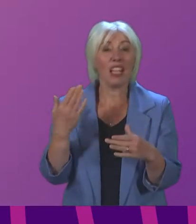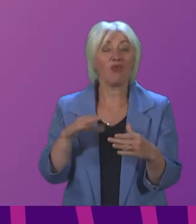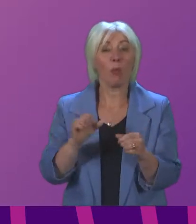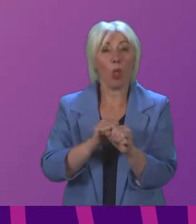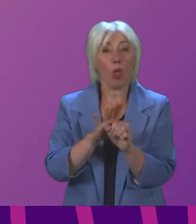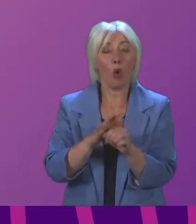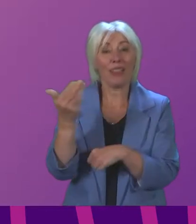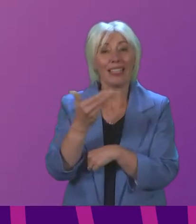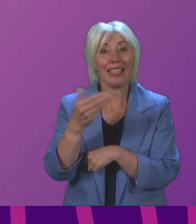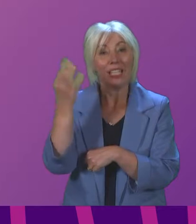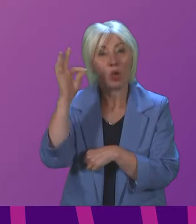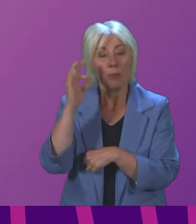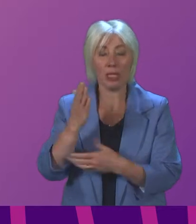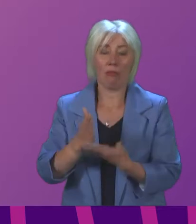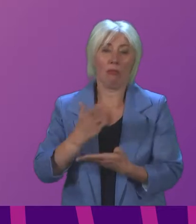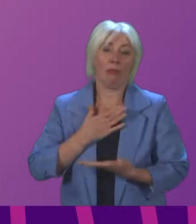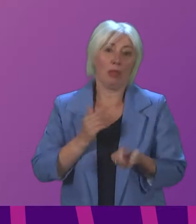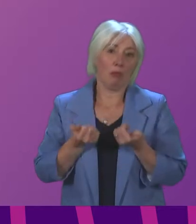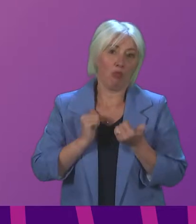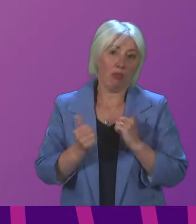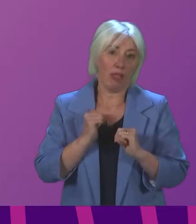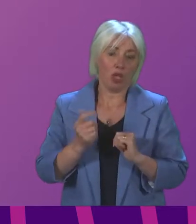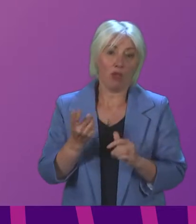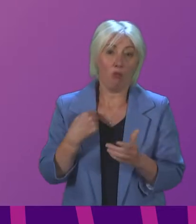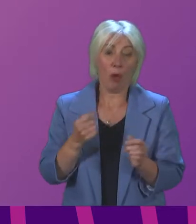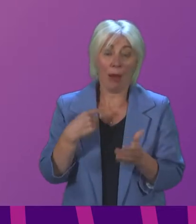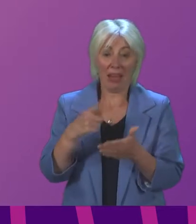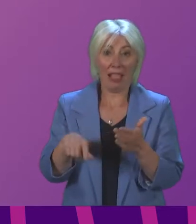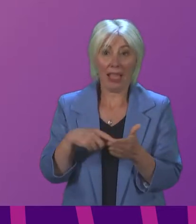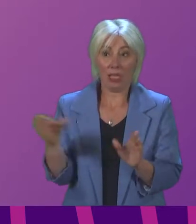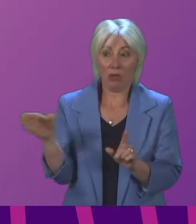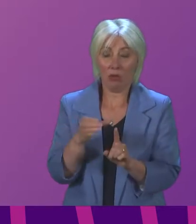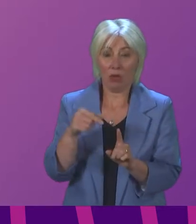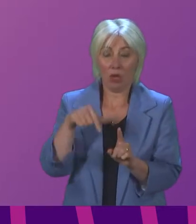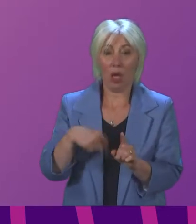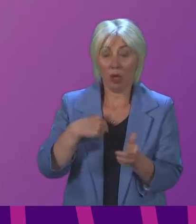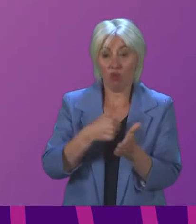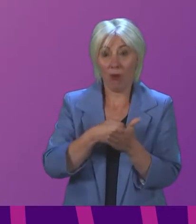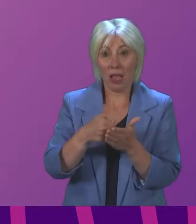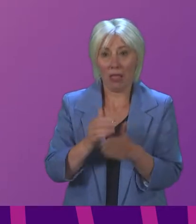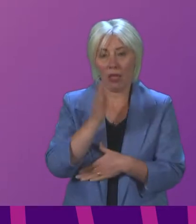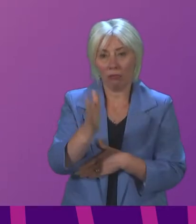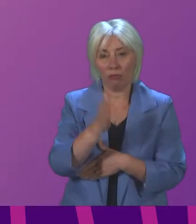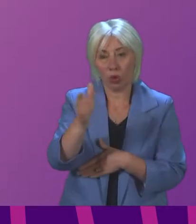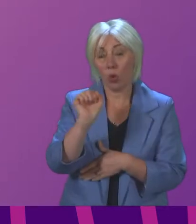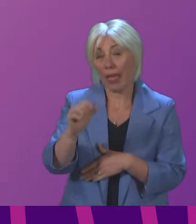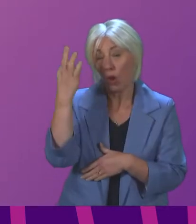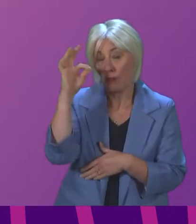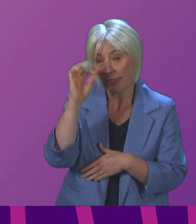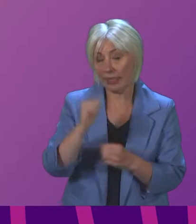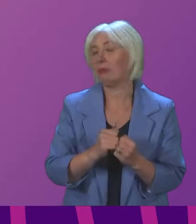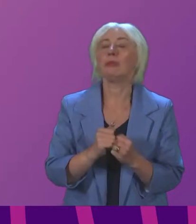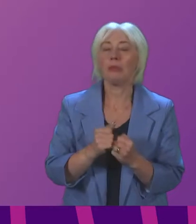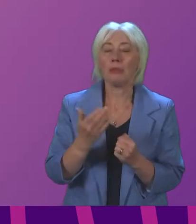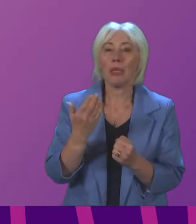Committee and it has been my privilege since the election to appear regularly before the COVID-19 Committee I did so on